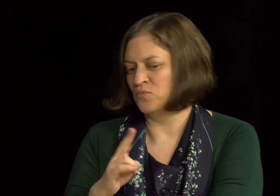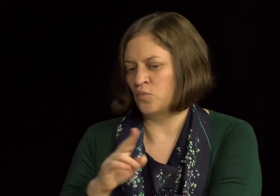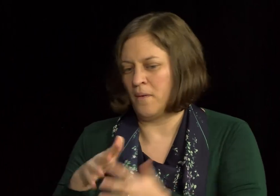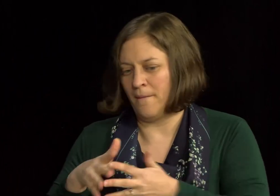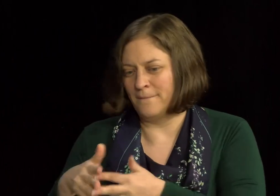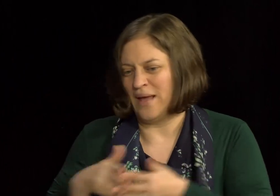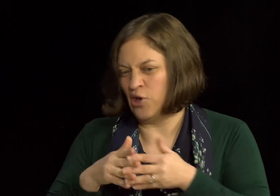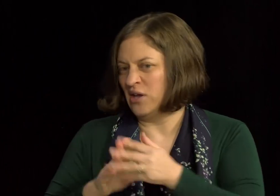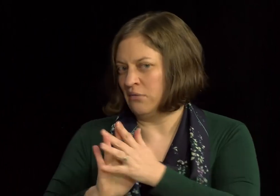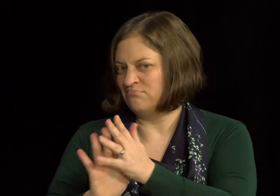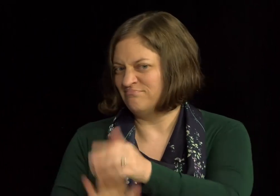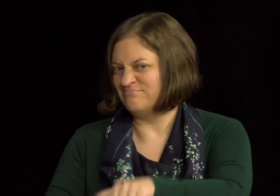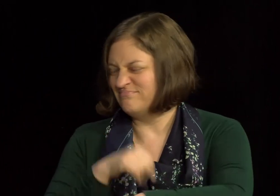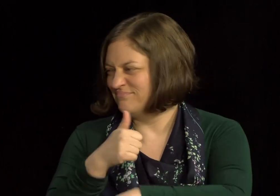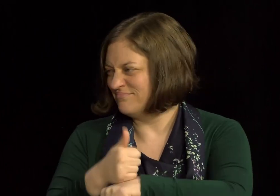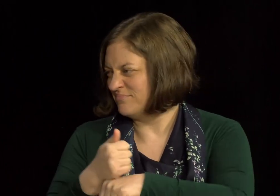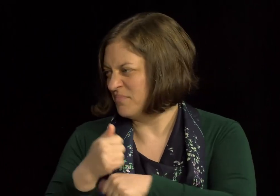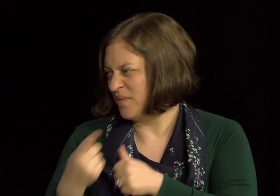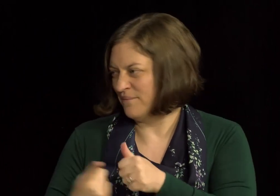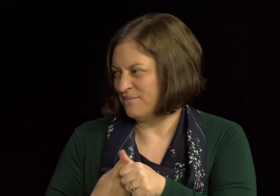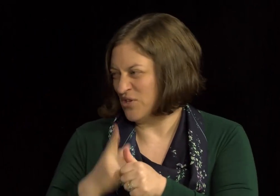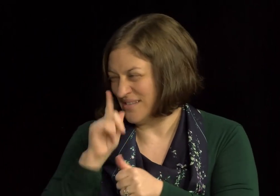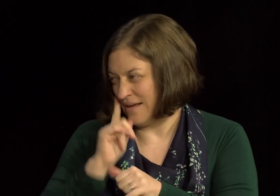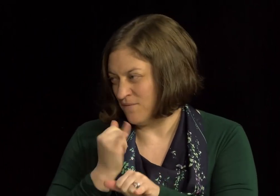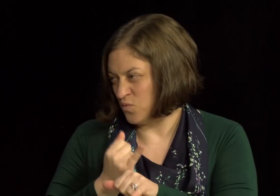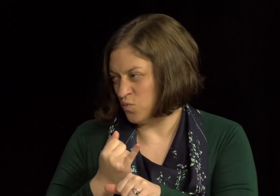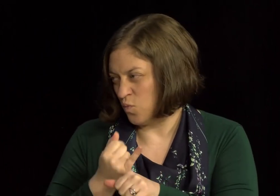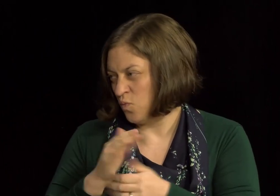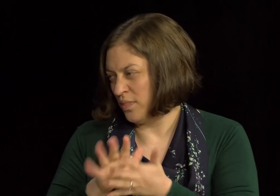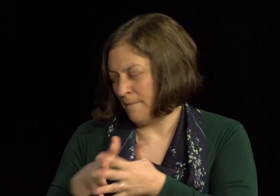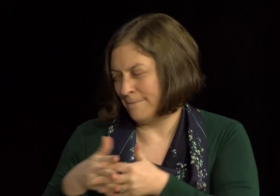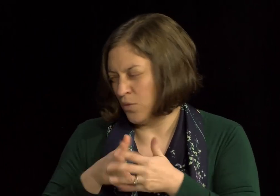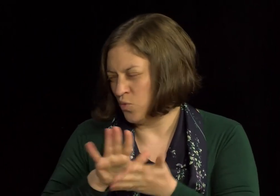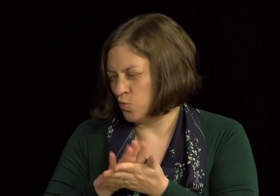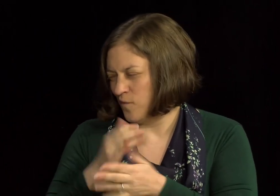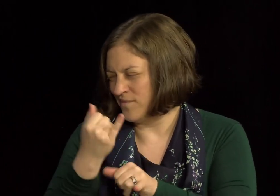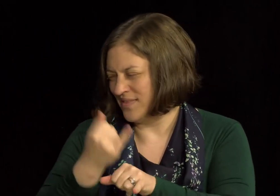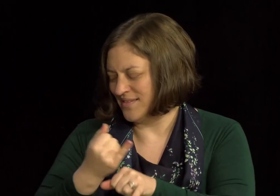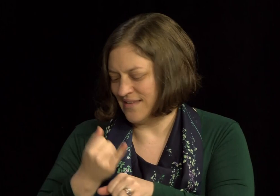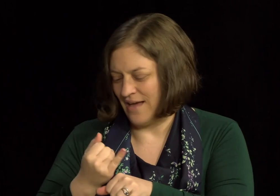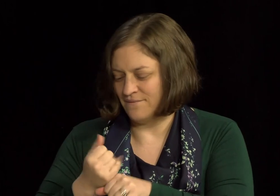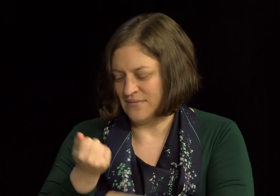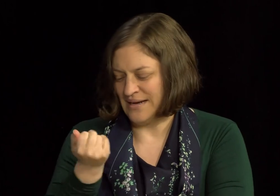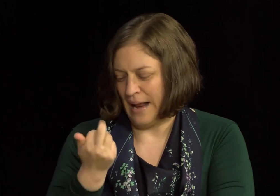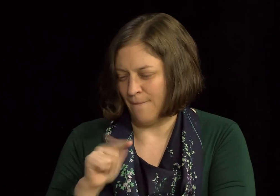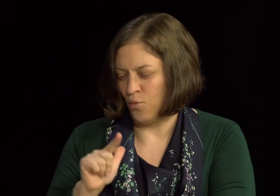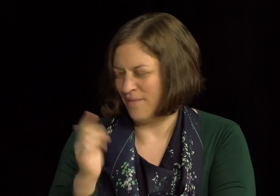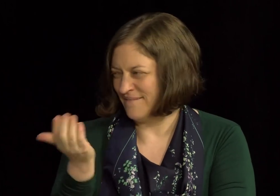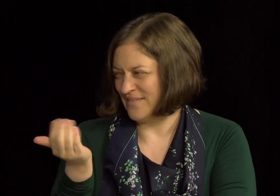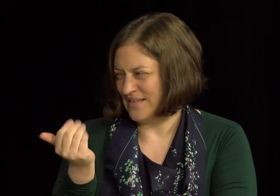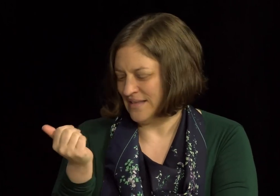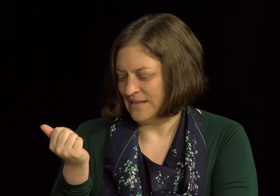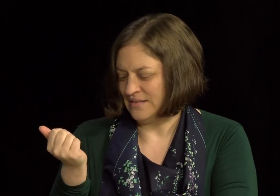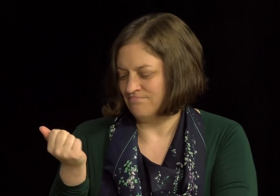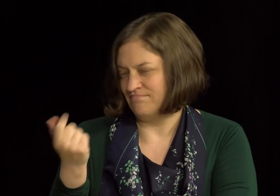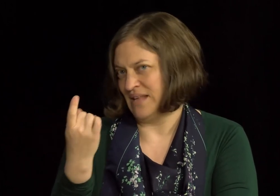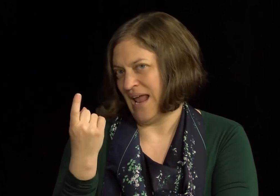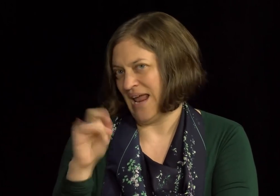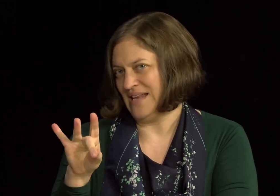brought Claire back to the U.S. with him. And they established the very first deaf school in America called the American School for the Deaf in